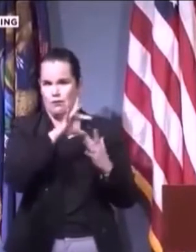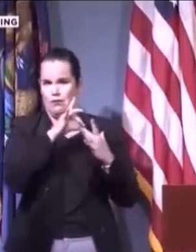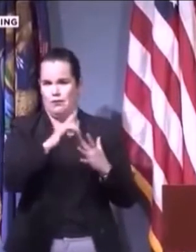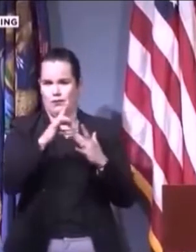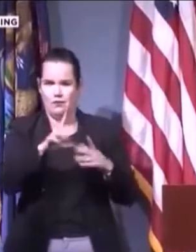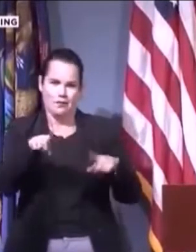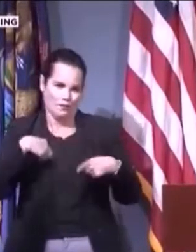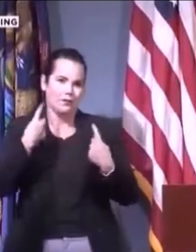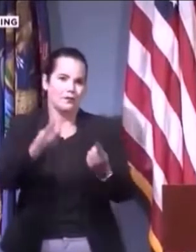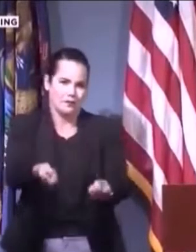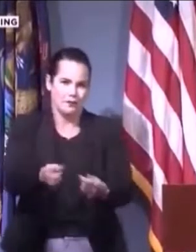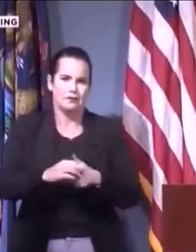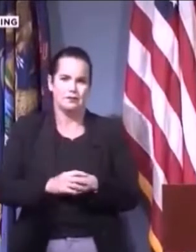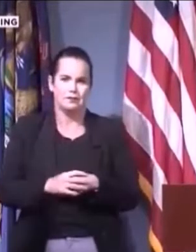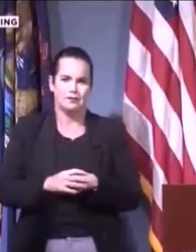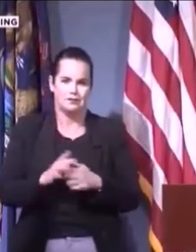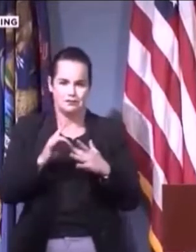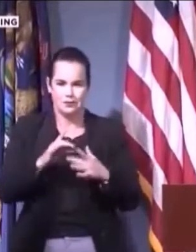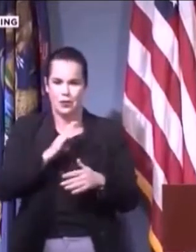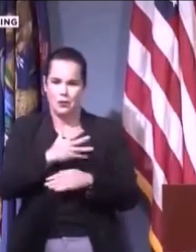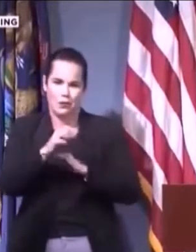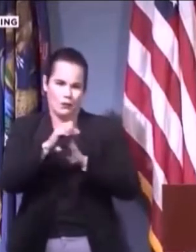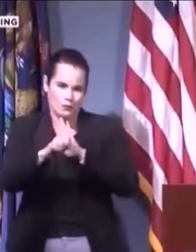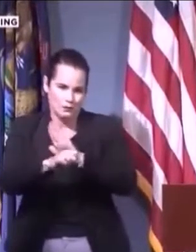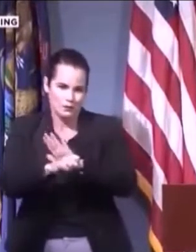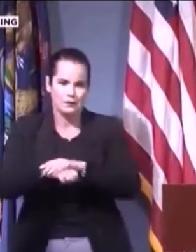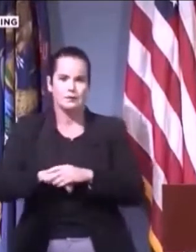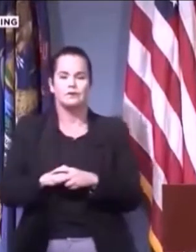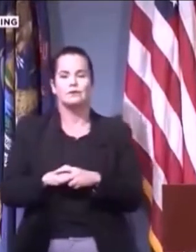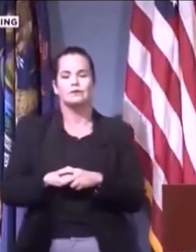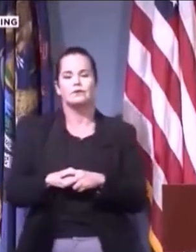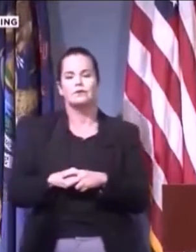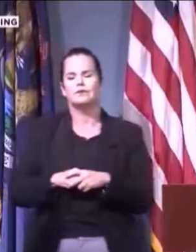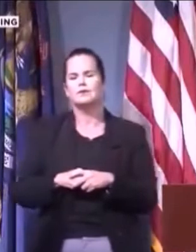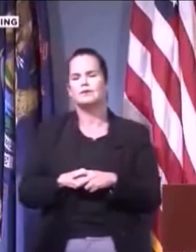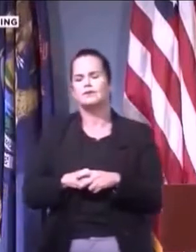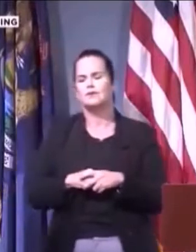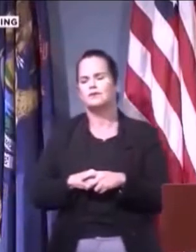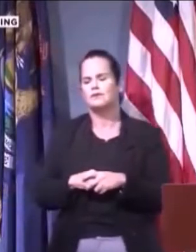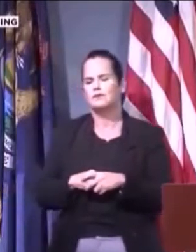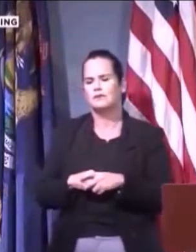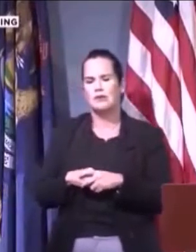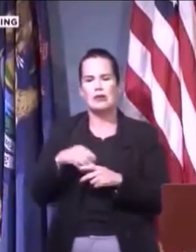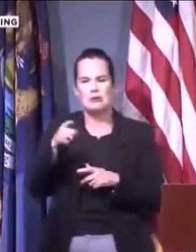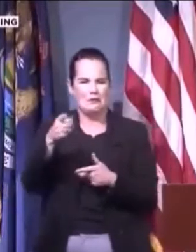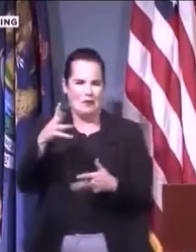she blames black poverty on historical discrimination policies.